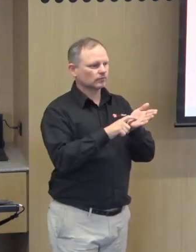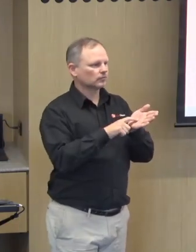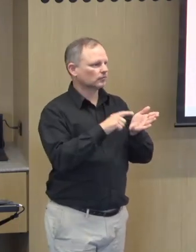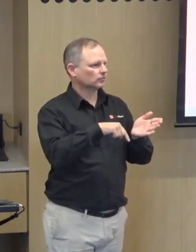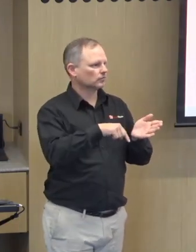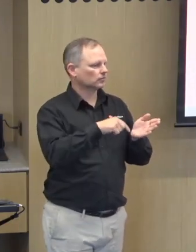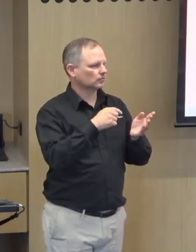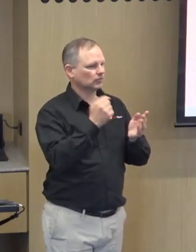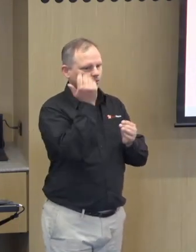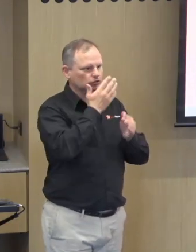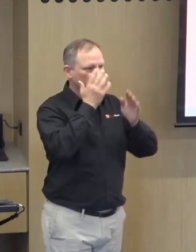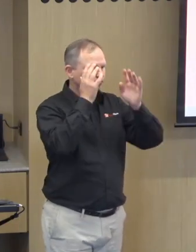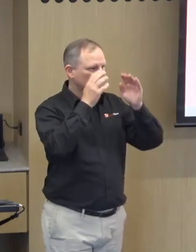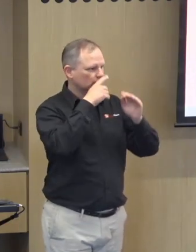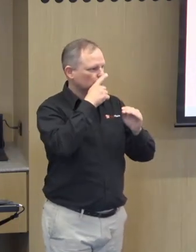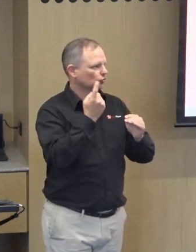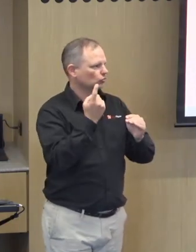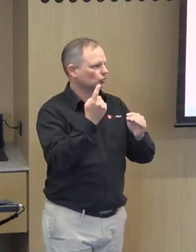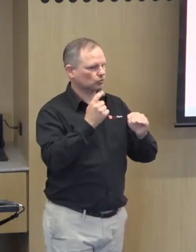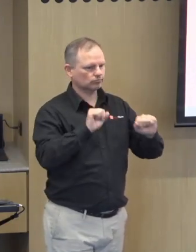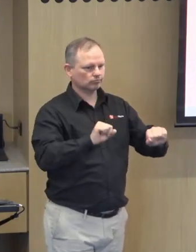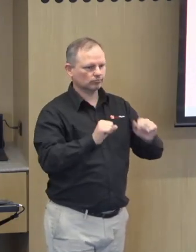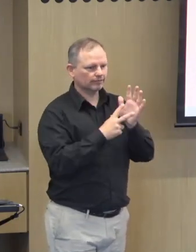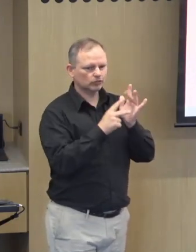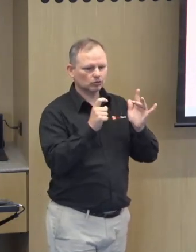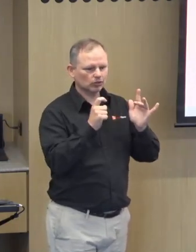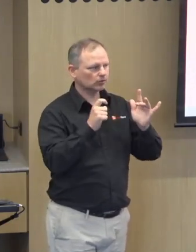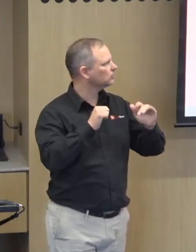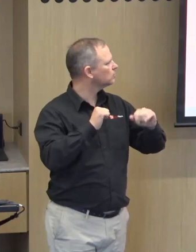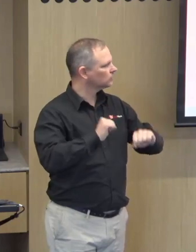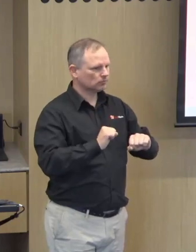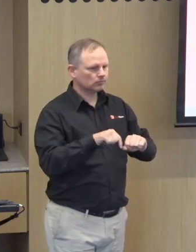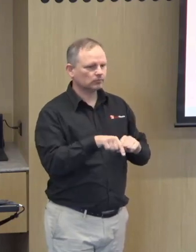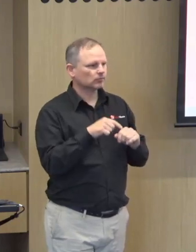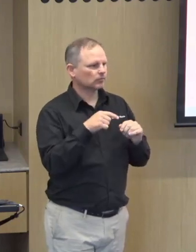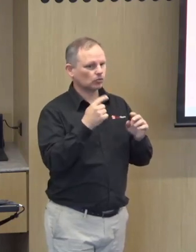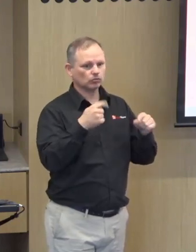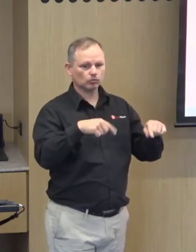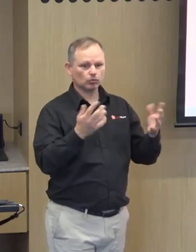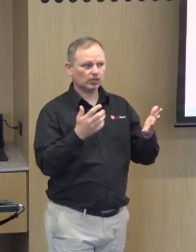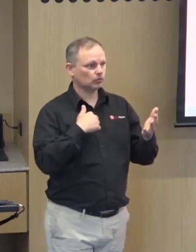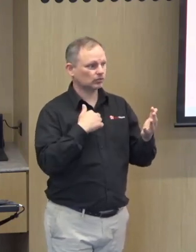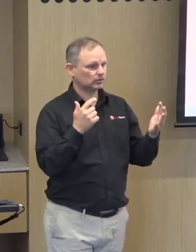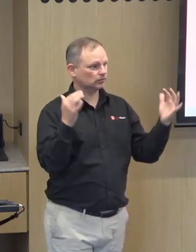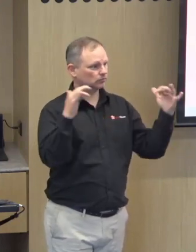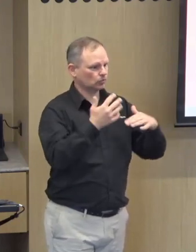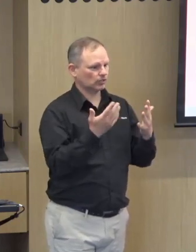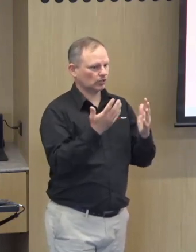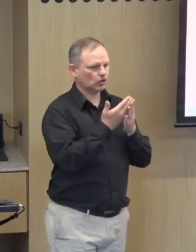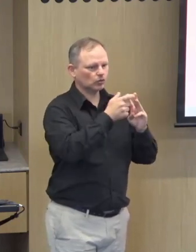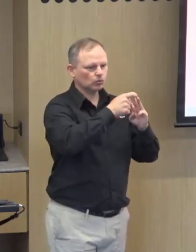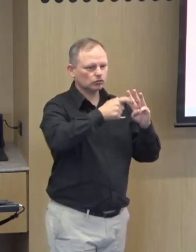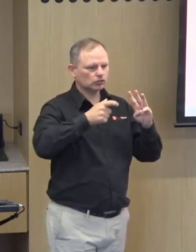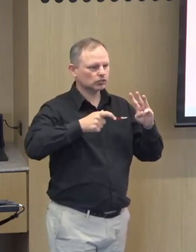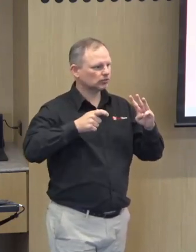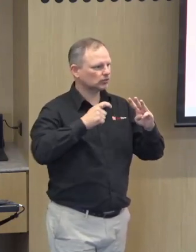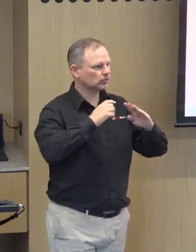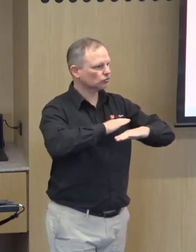I'd like to make an acknowledgement to country. Deaf Victoria acknowledges the Aboriginal and Torres Strait Islander people as the